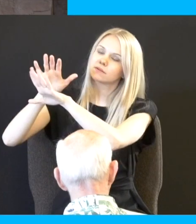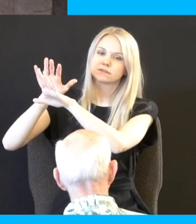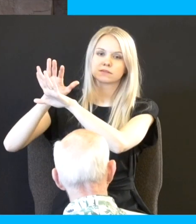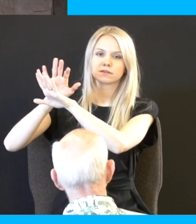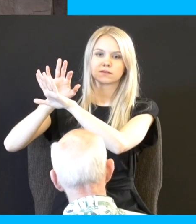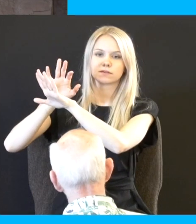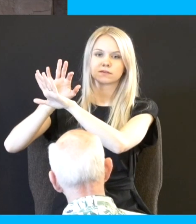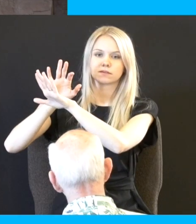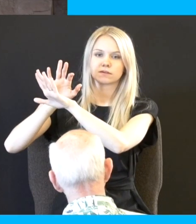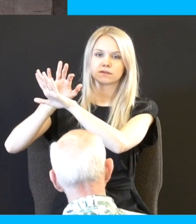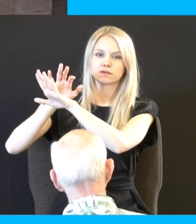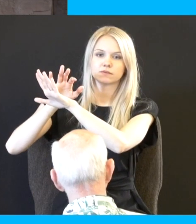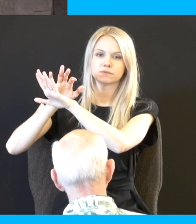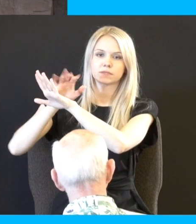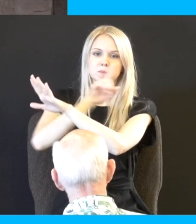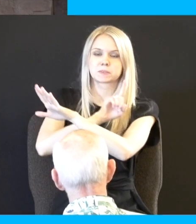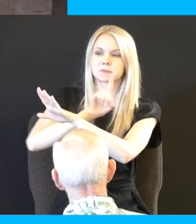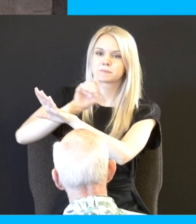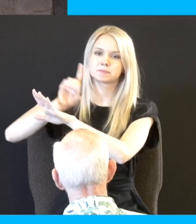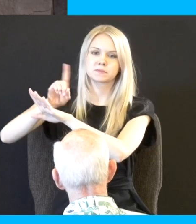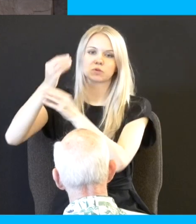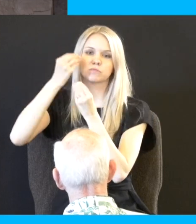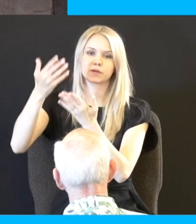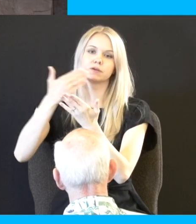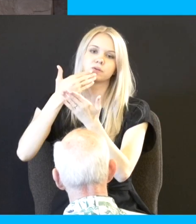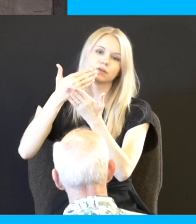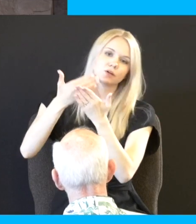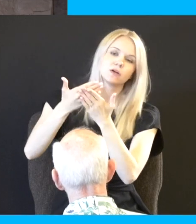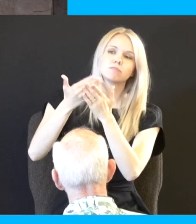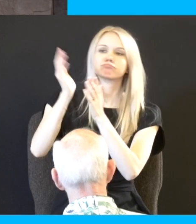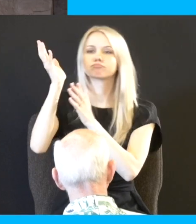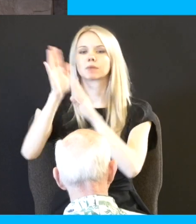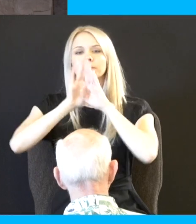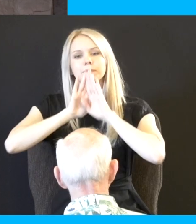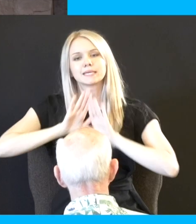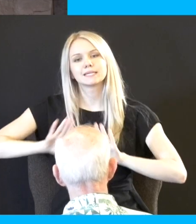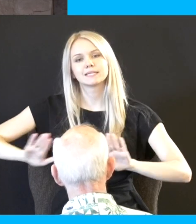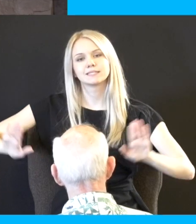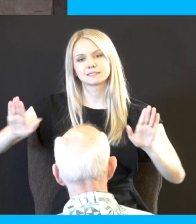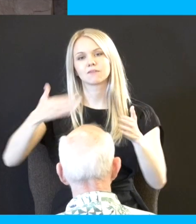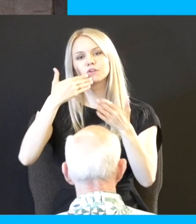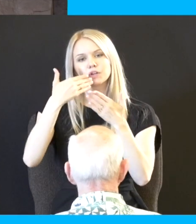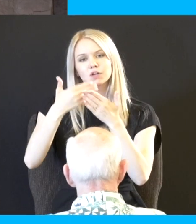bringeth good tidings that publisheth peace that bringeth good tidings of good that publishes salvation